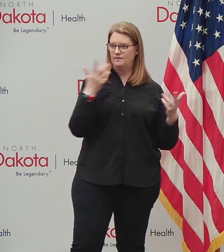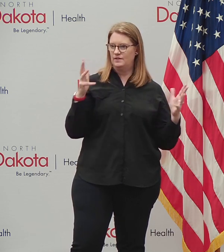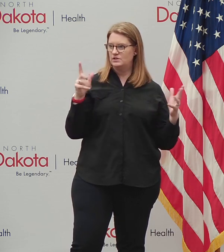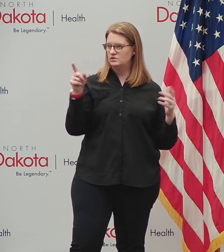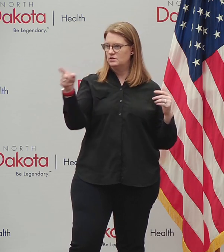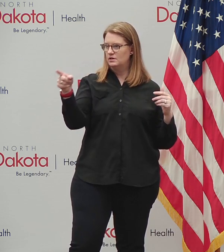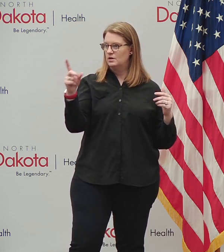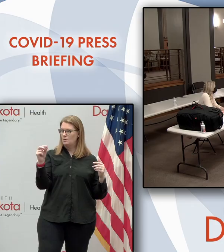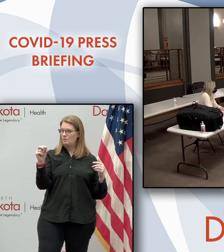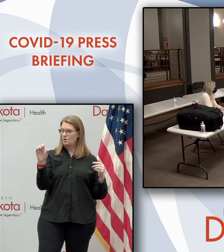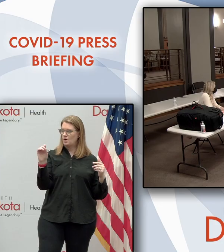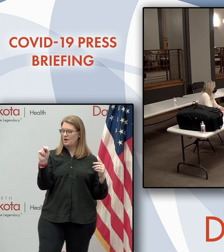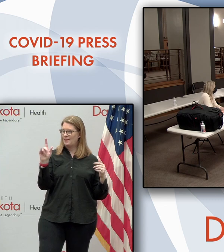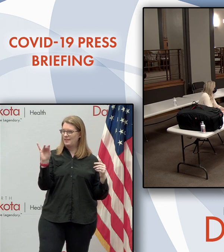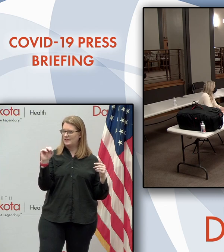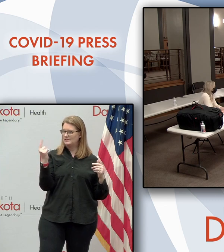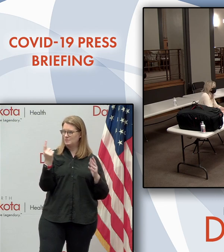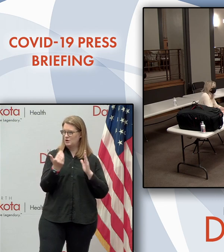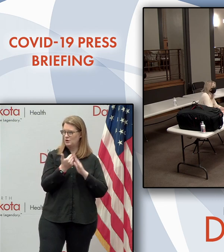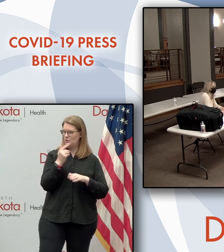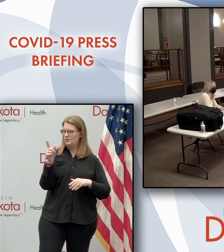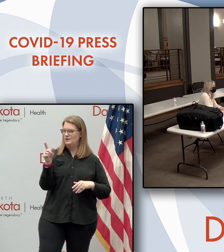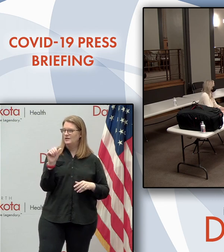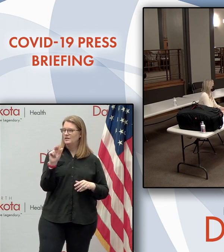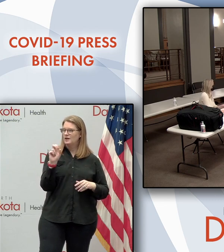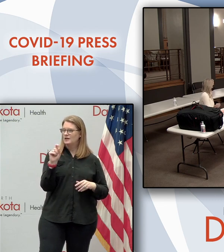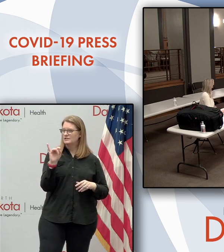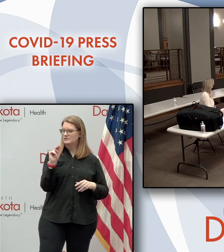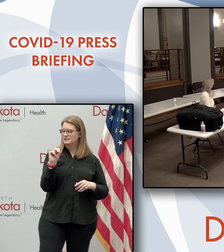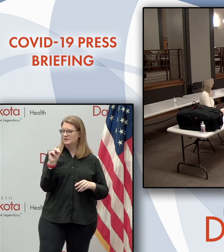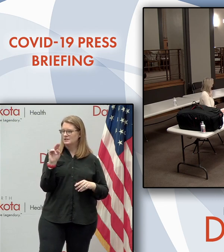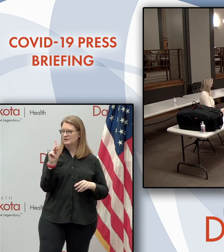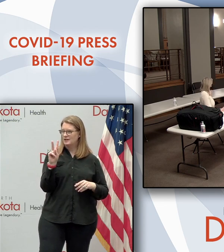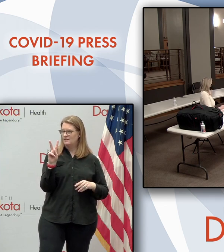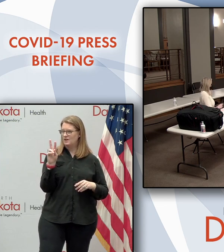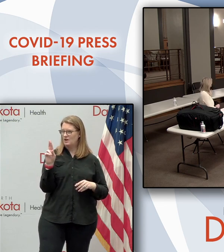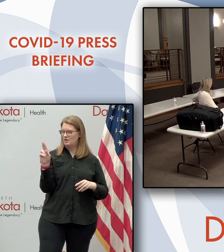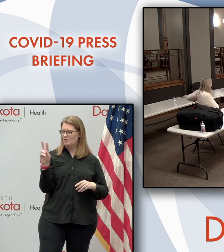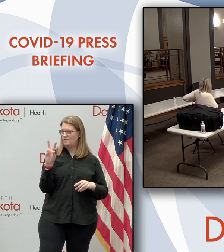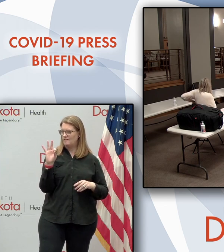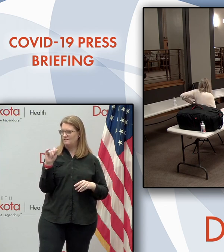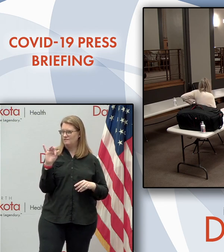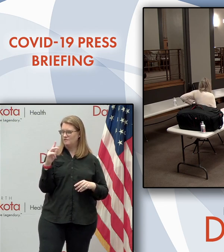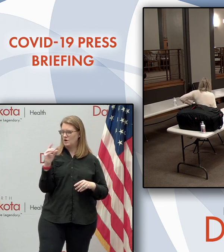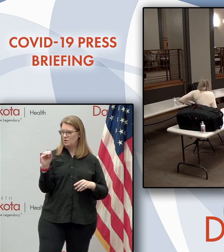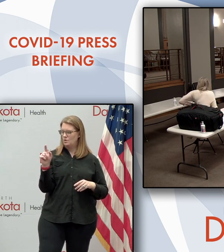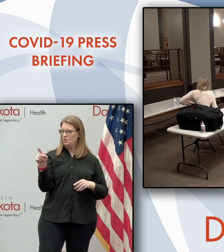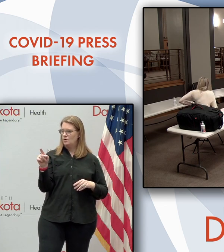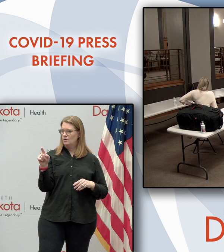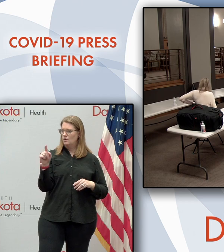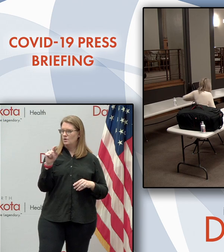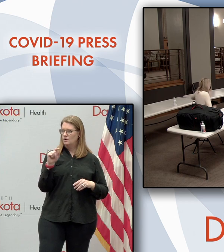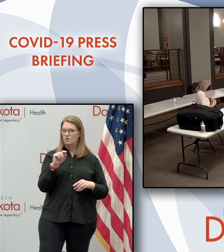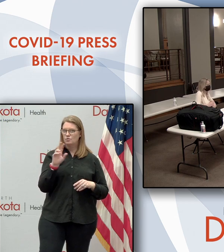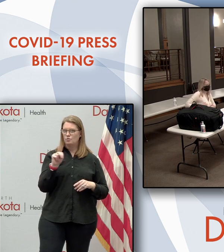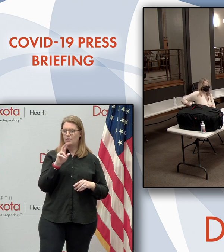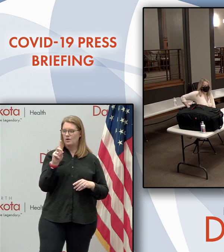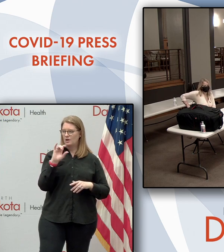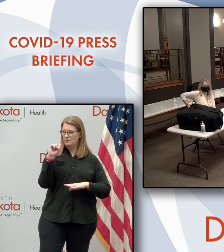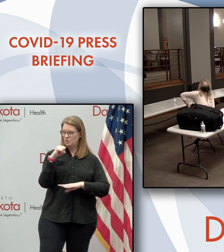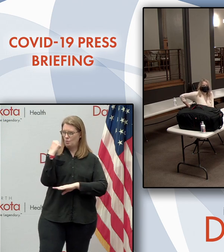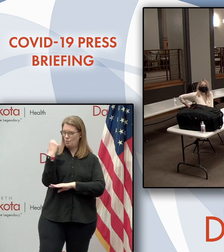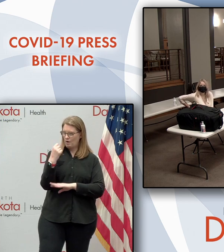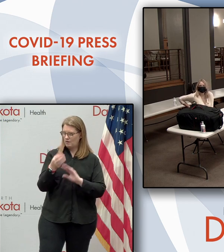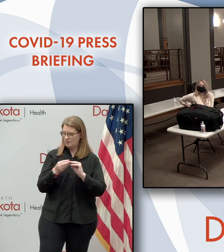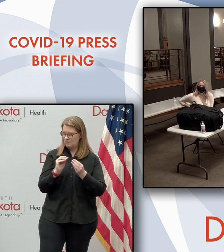Uh, one more online from somebody fresh. Austin Erickson, KVRR in Fargo. Uh, as you said, North Dakota has a record number